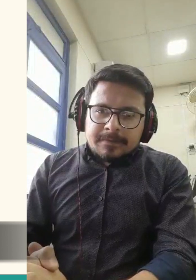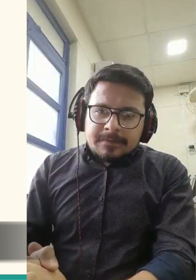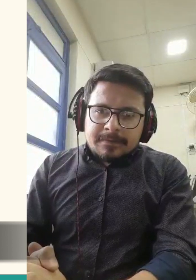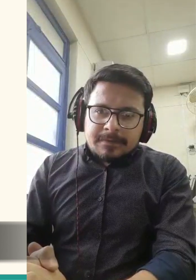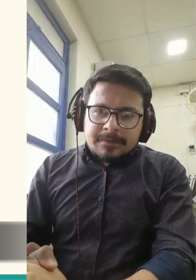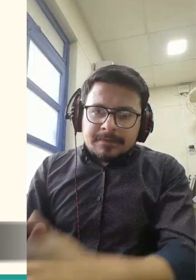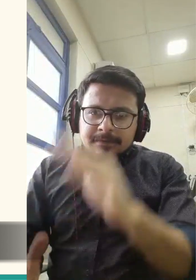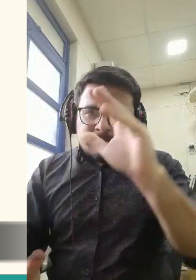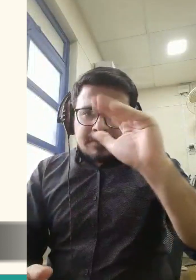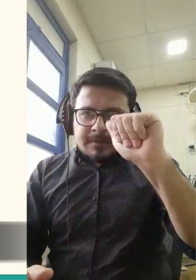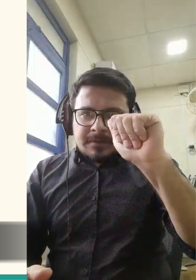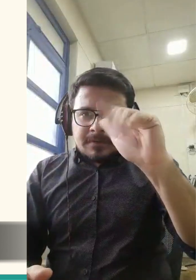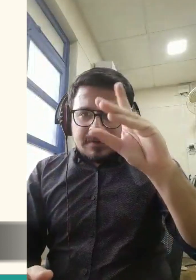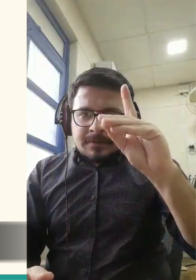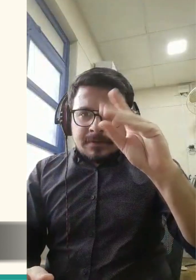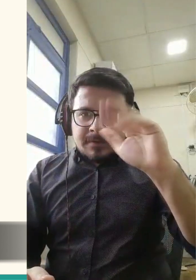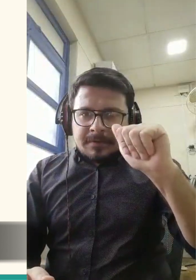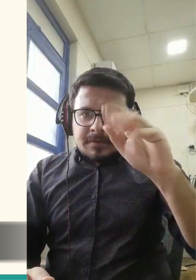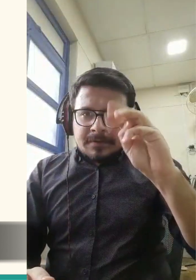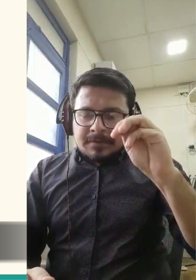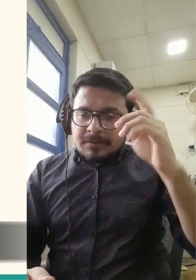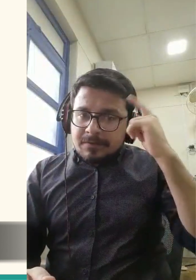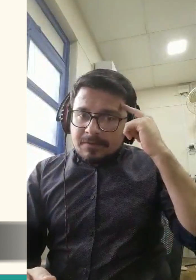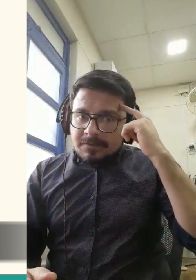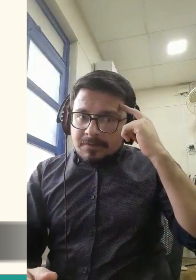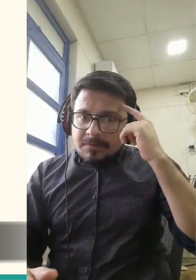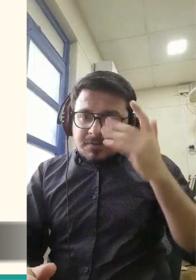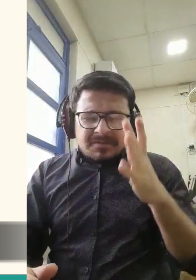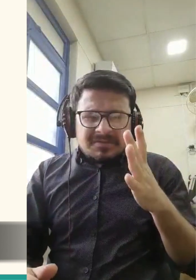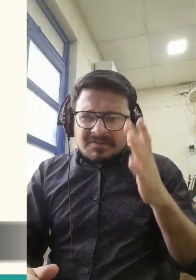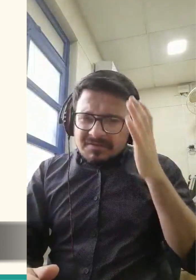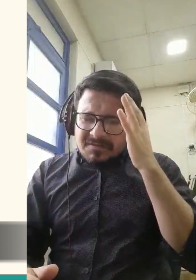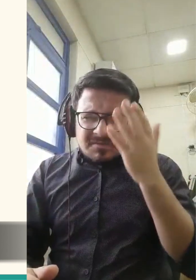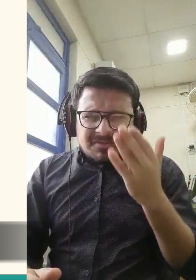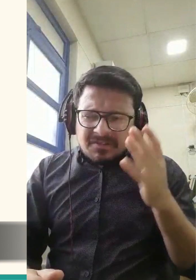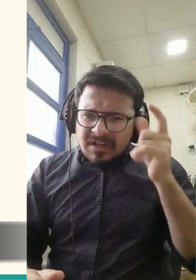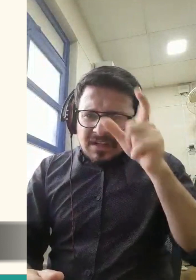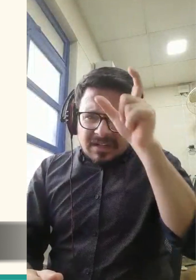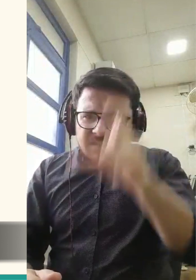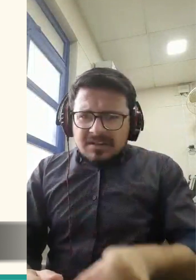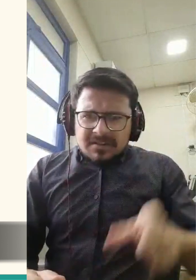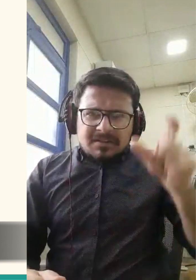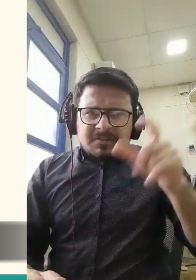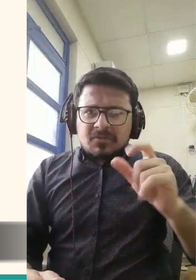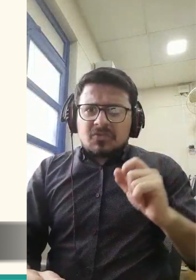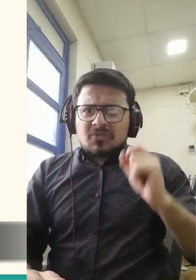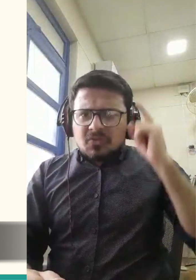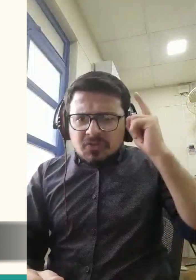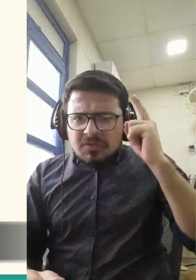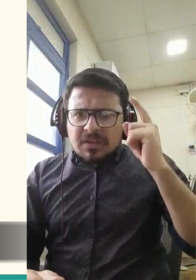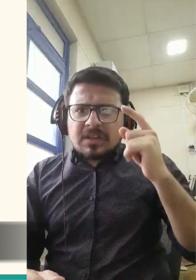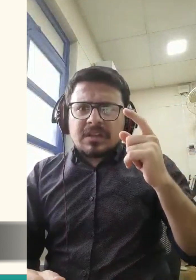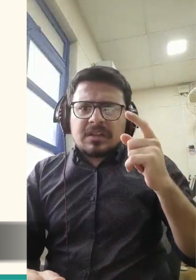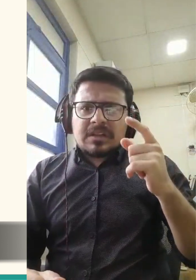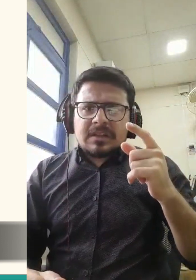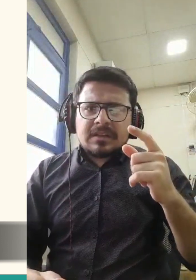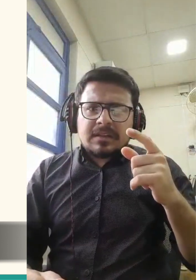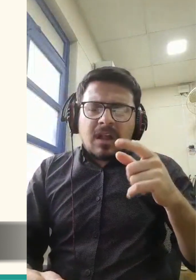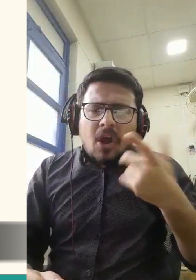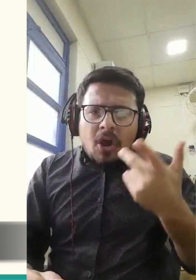They had everything they could ever want, and spent their days in peace and happiness.